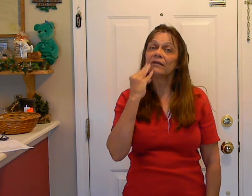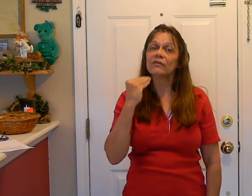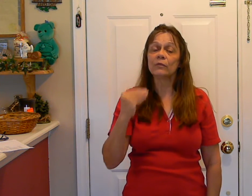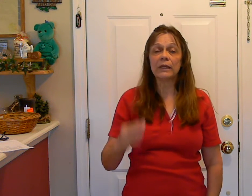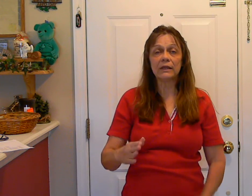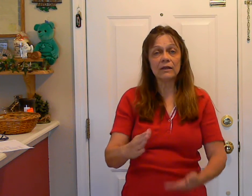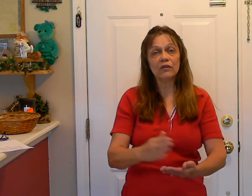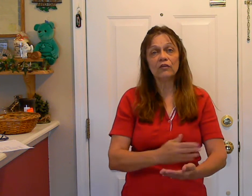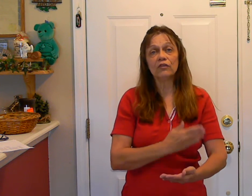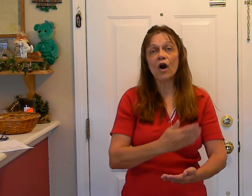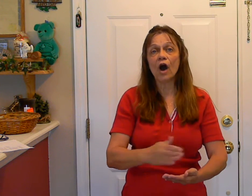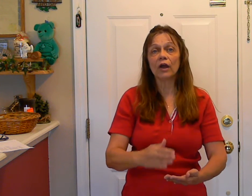sweet, song.